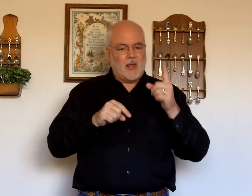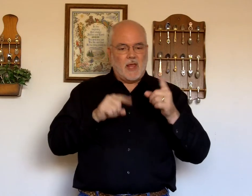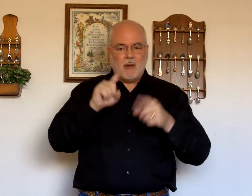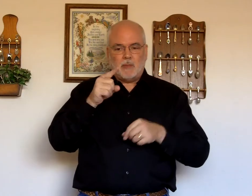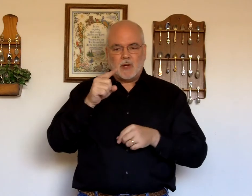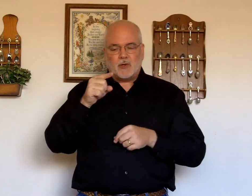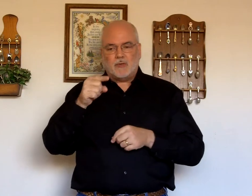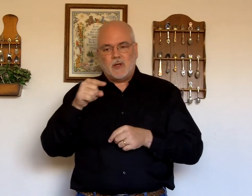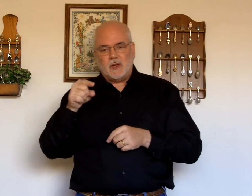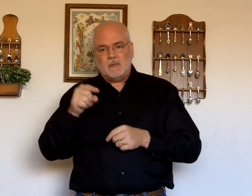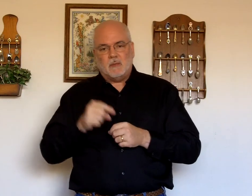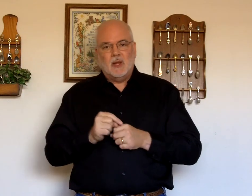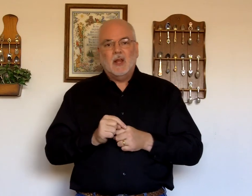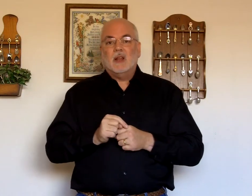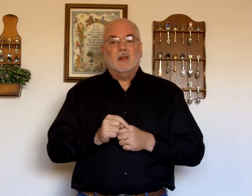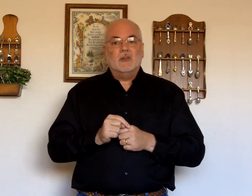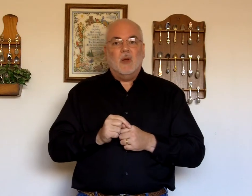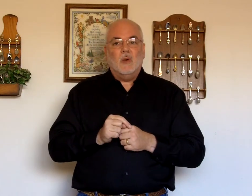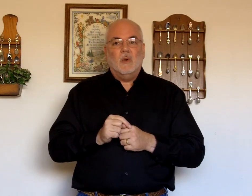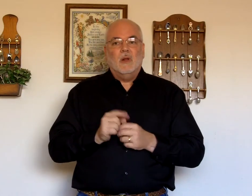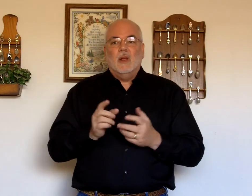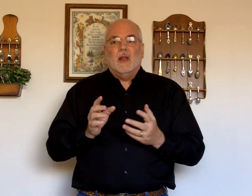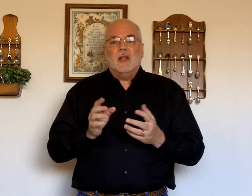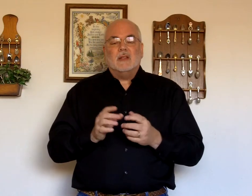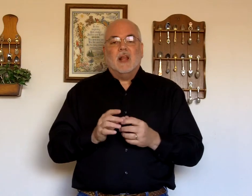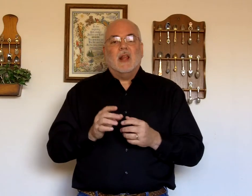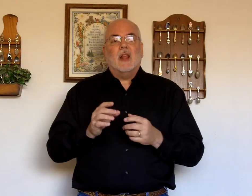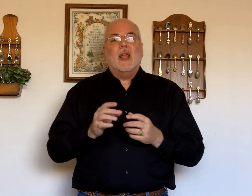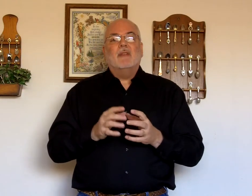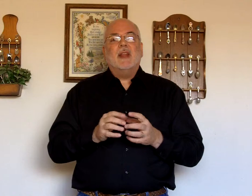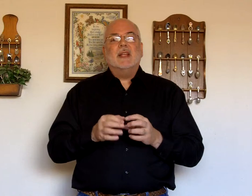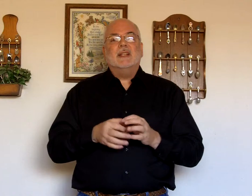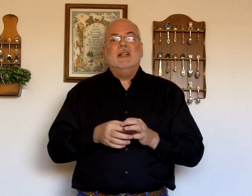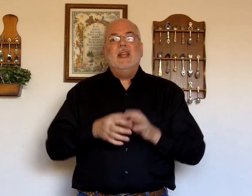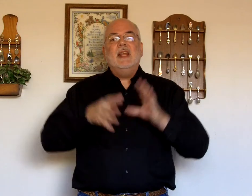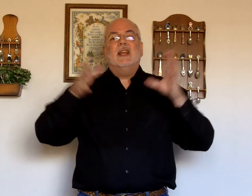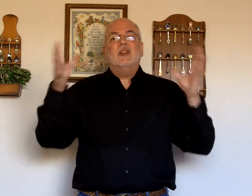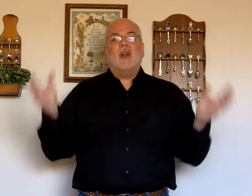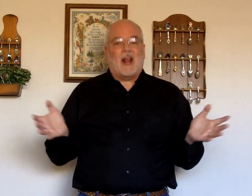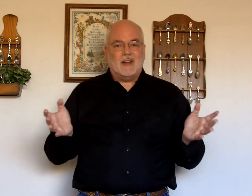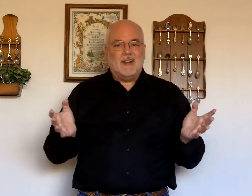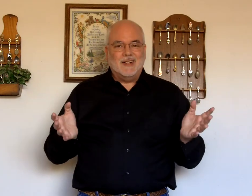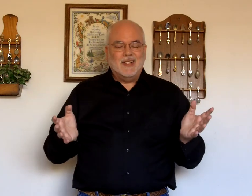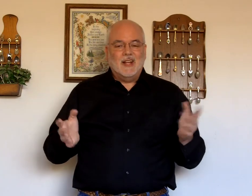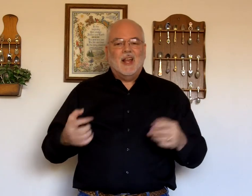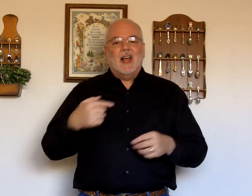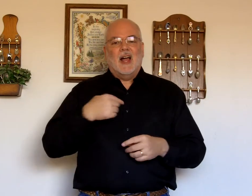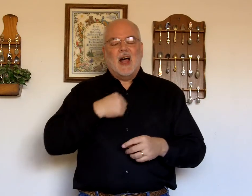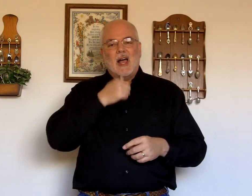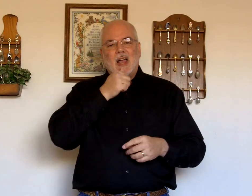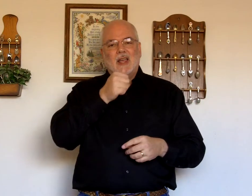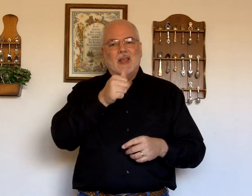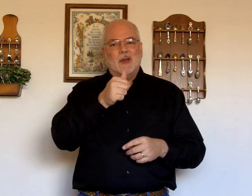When. I'm. There's no. It's. Everything is. Be. Contracted. I am.